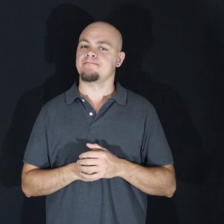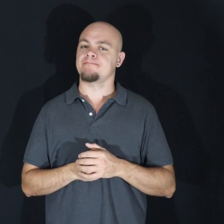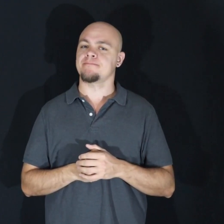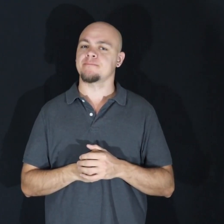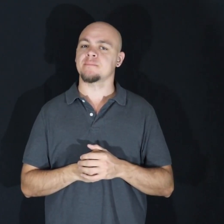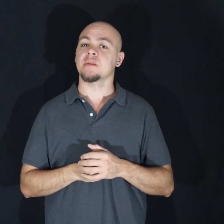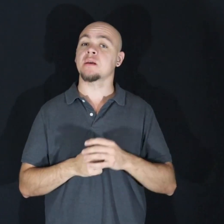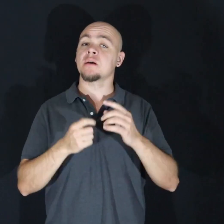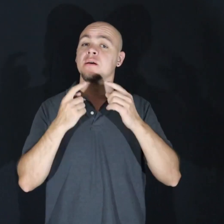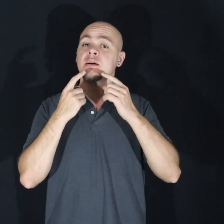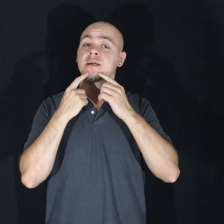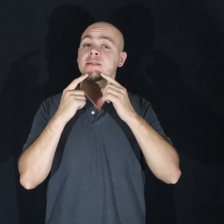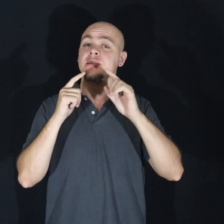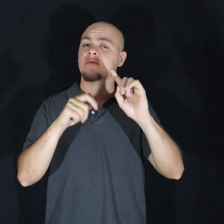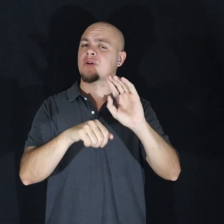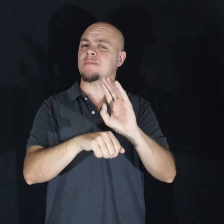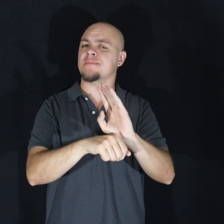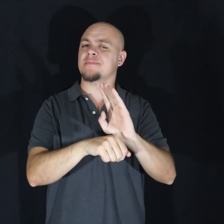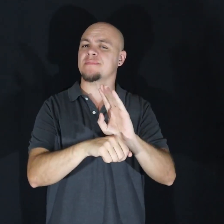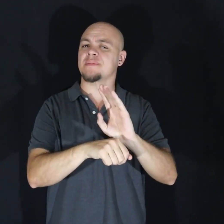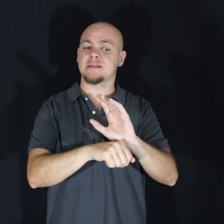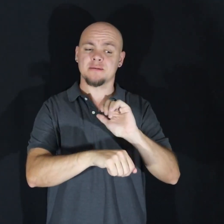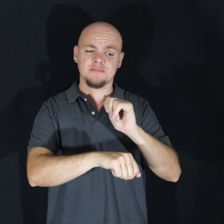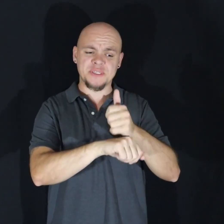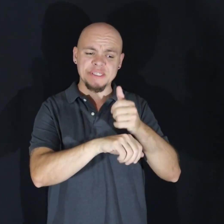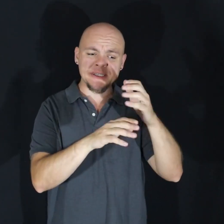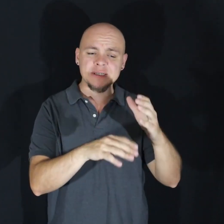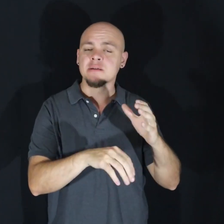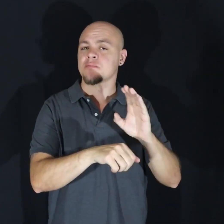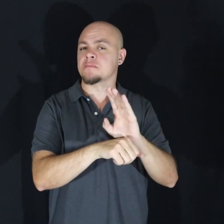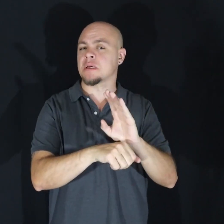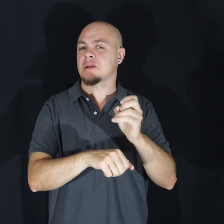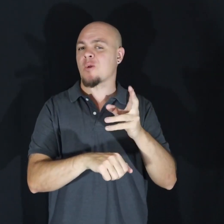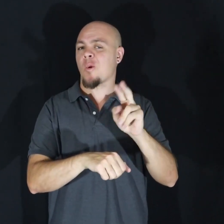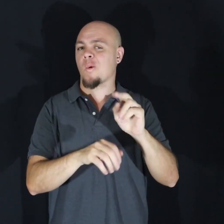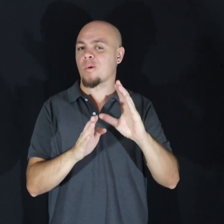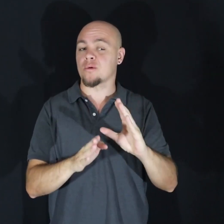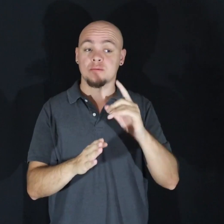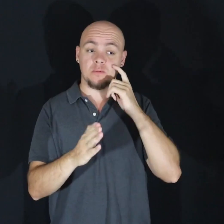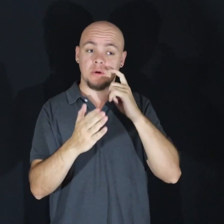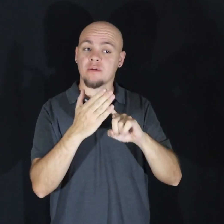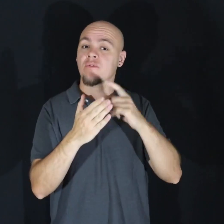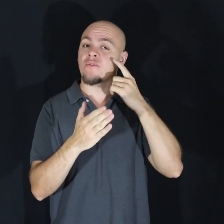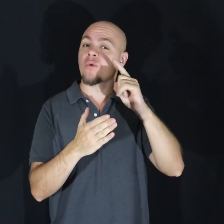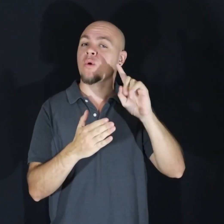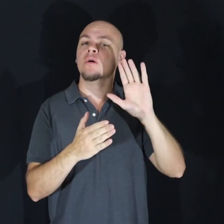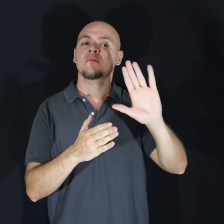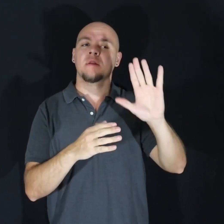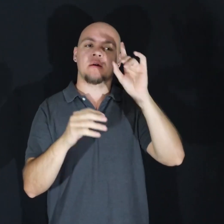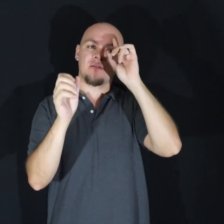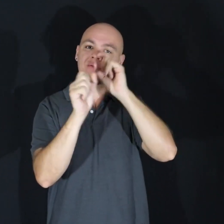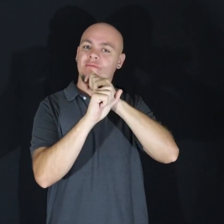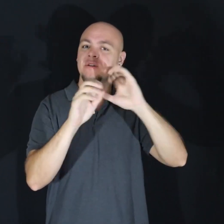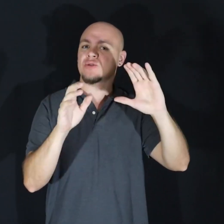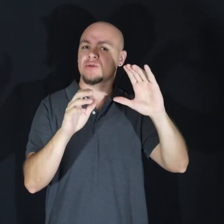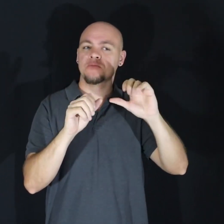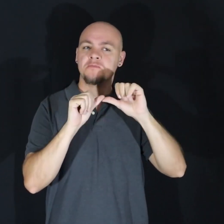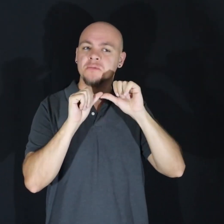Successful entrepreneurs and business owners are recognized for their vision, persistence, and risk-taking.